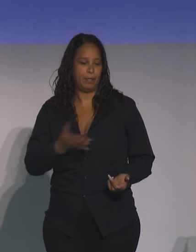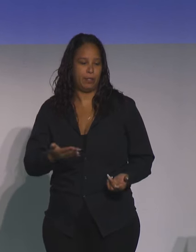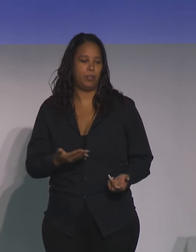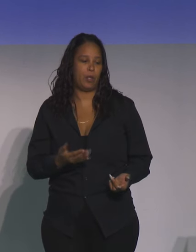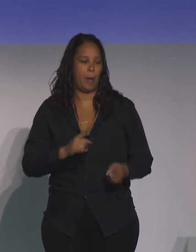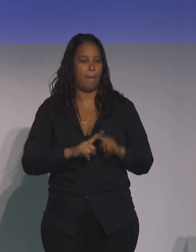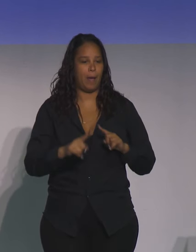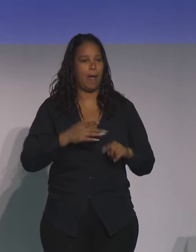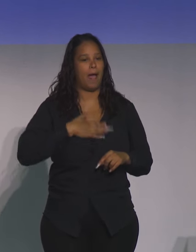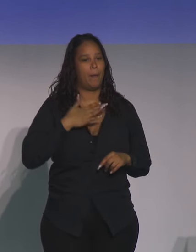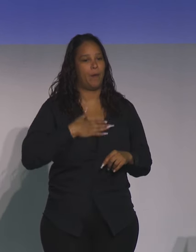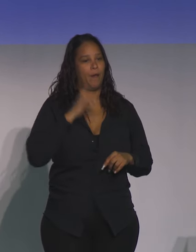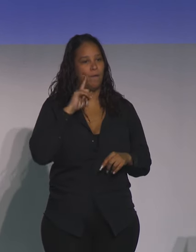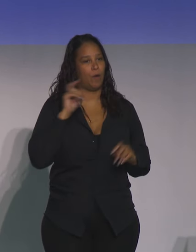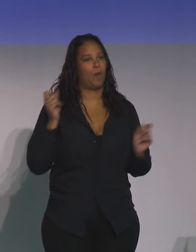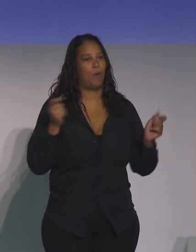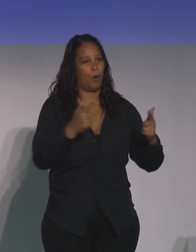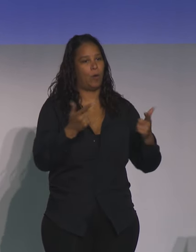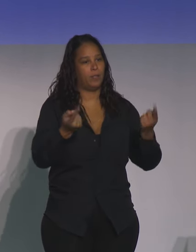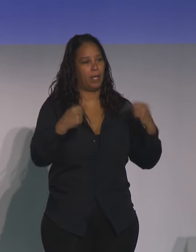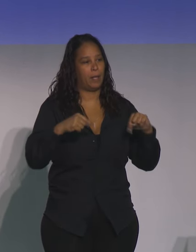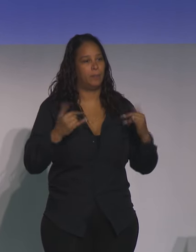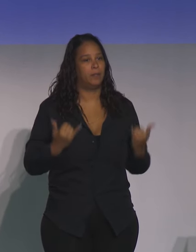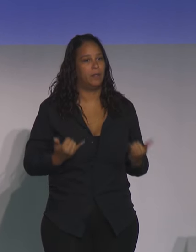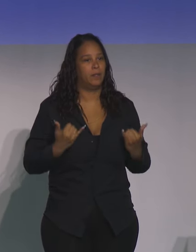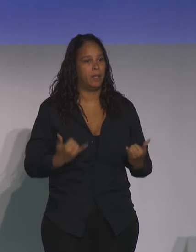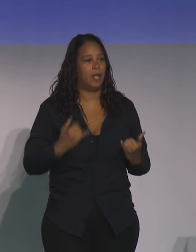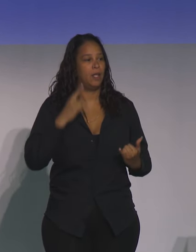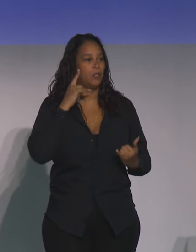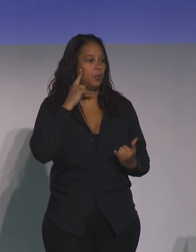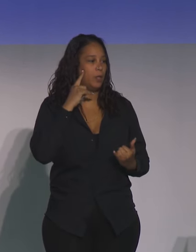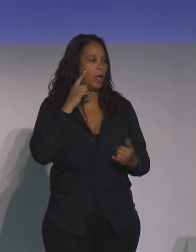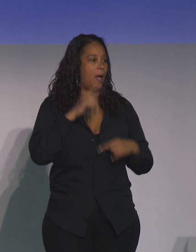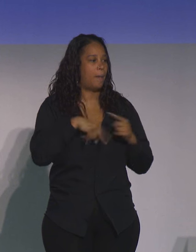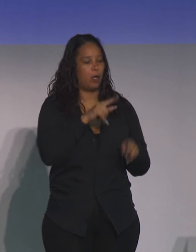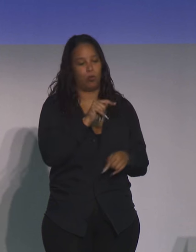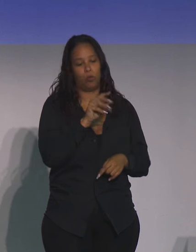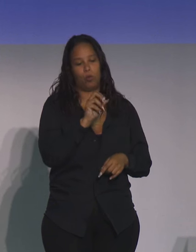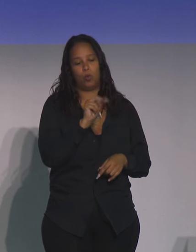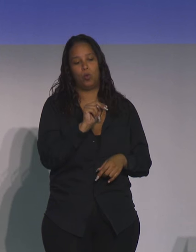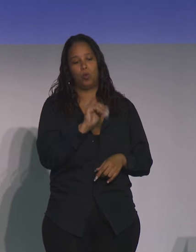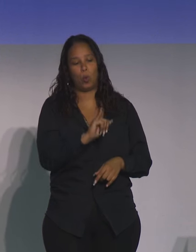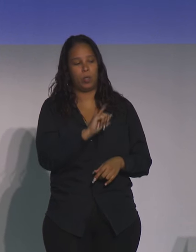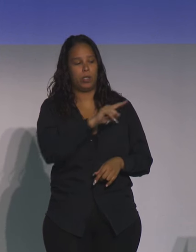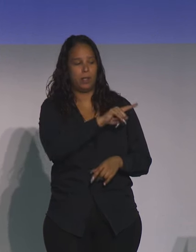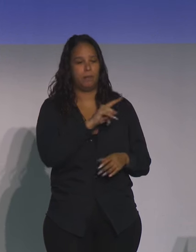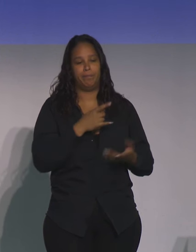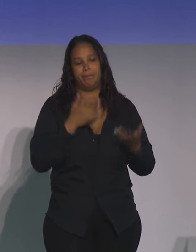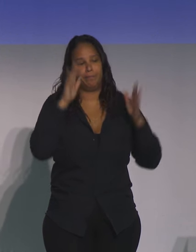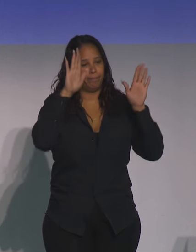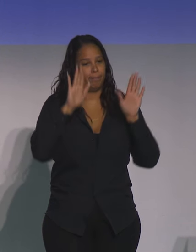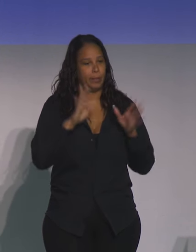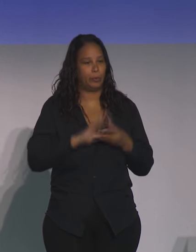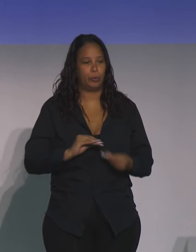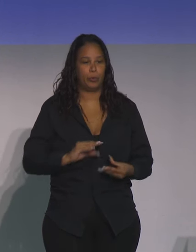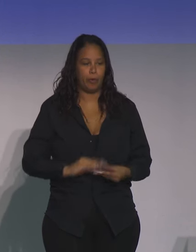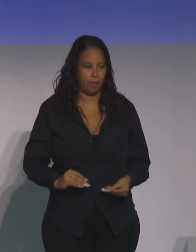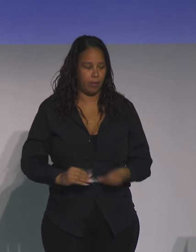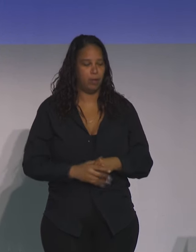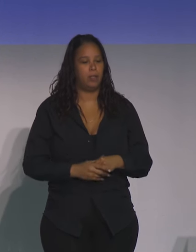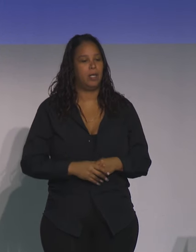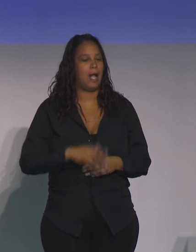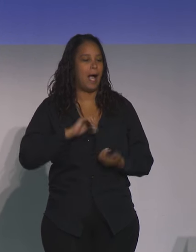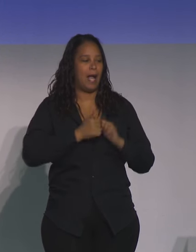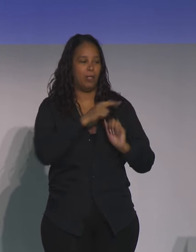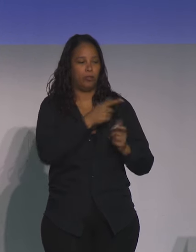but grateful for everyone to be here today, for you to hear Toyin's amazing story about the work she's doing at CityBlock and changing the